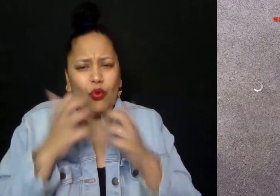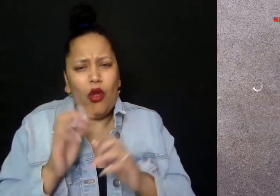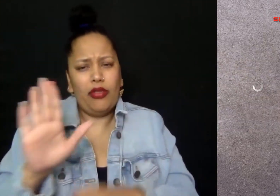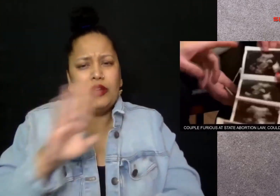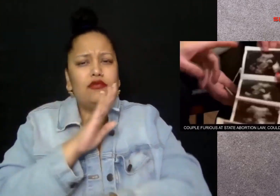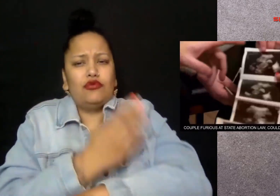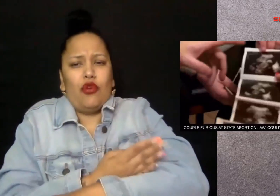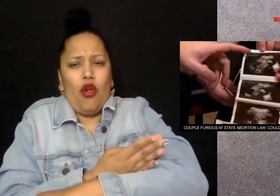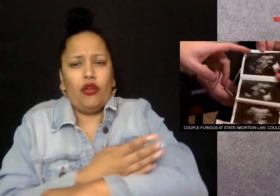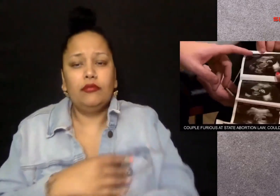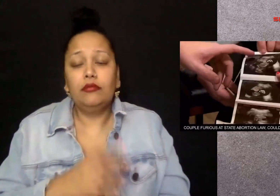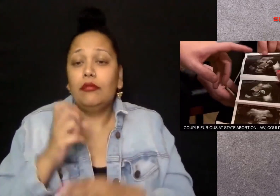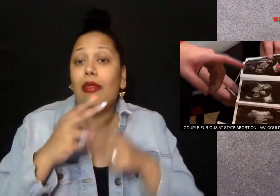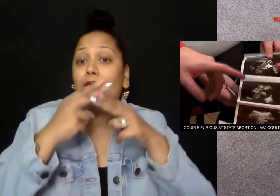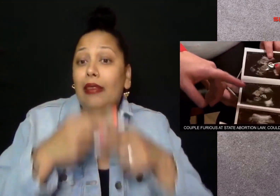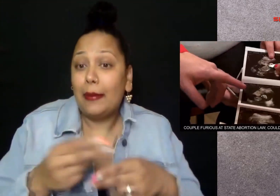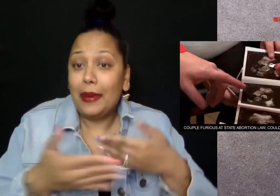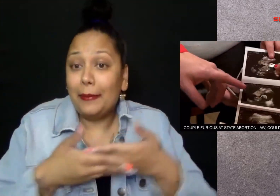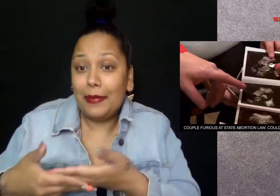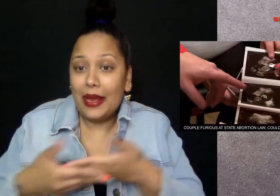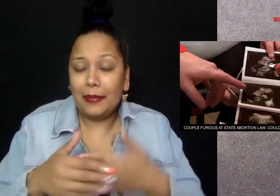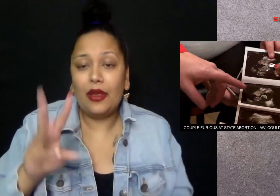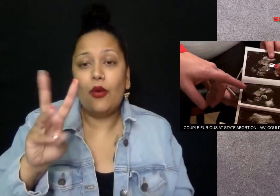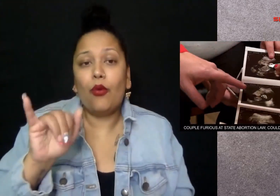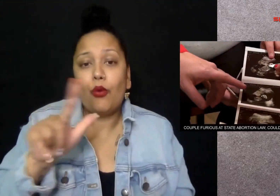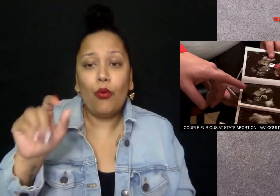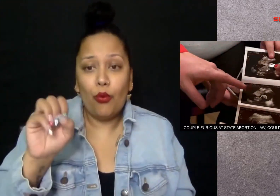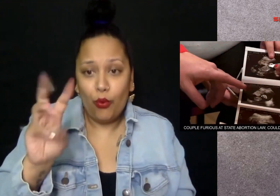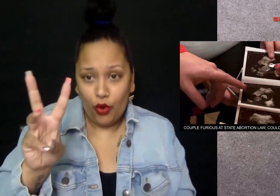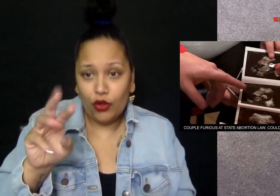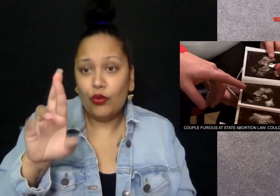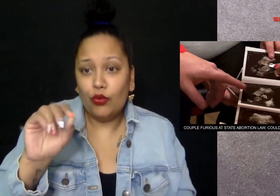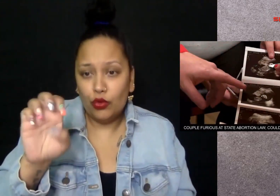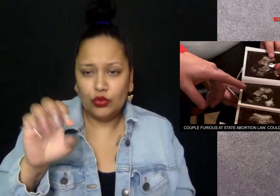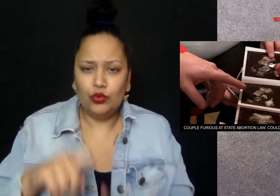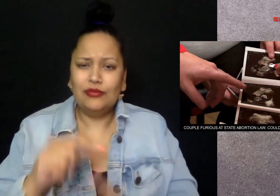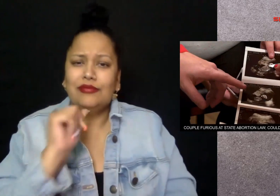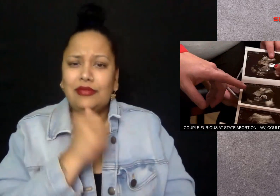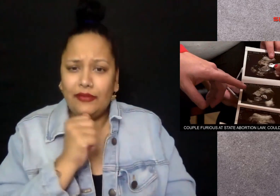they did not want their daughter who they named Willow Rose to suffer